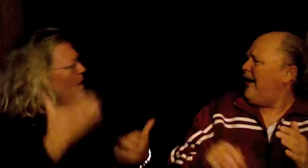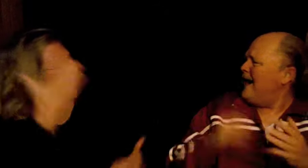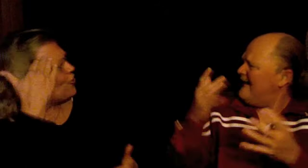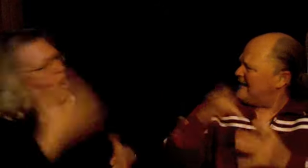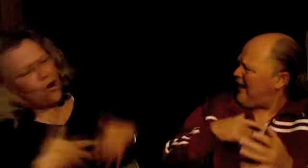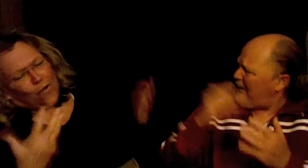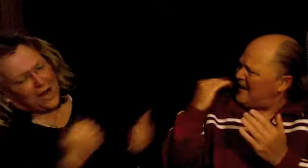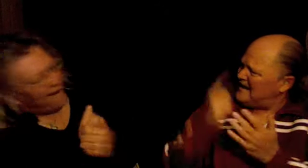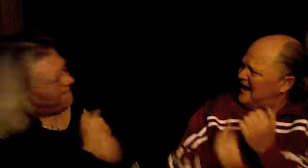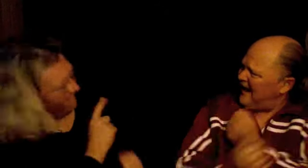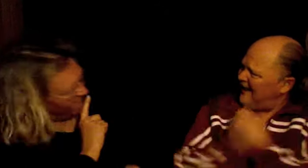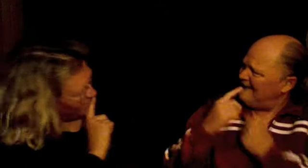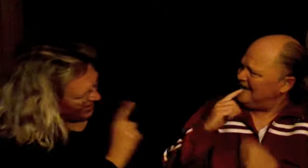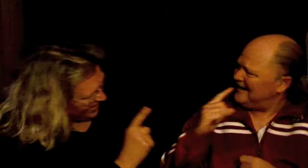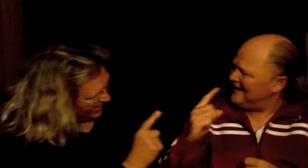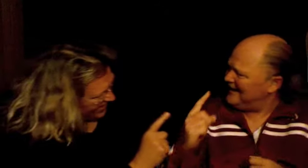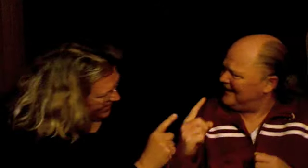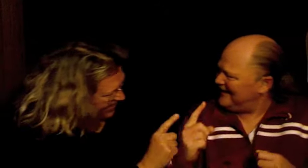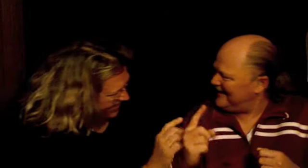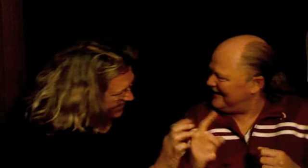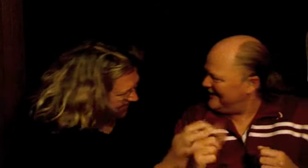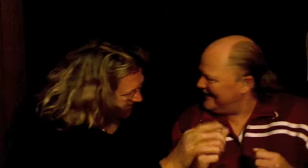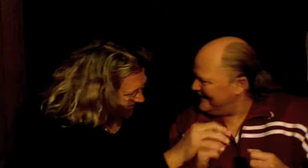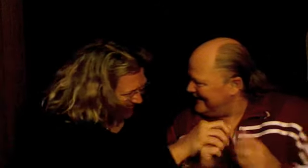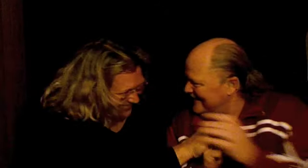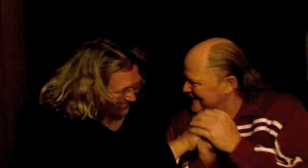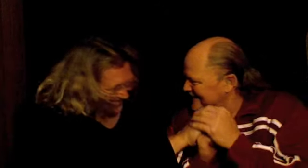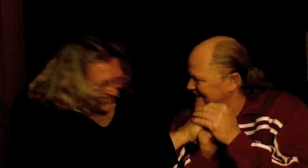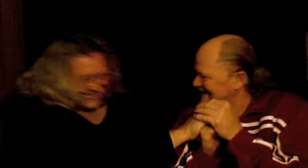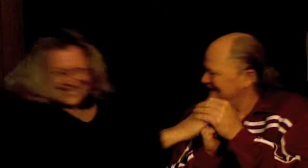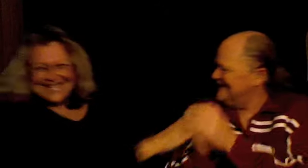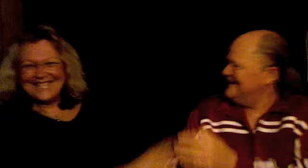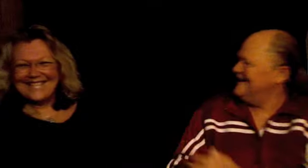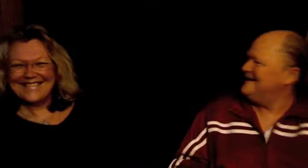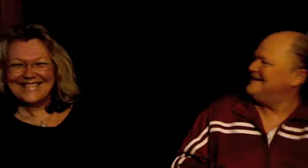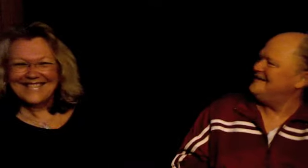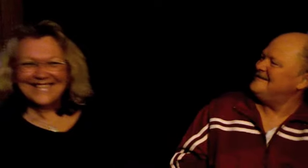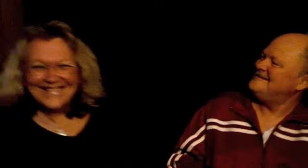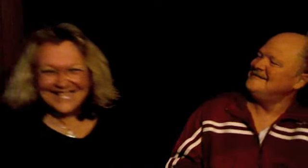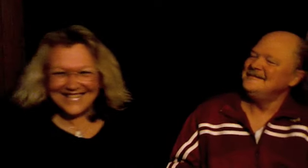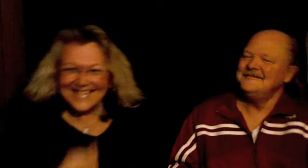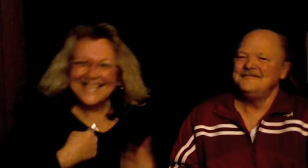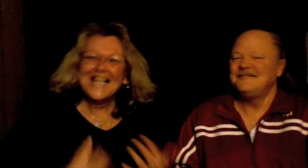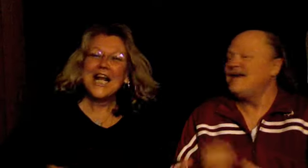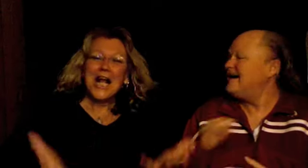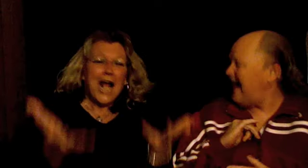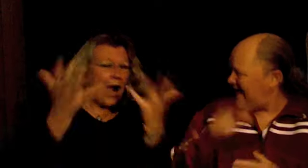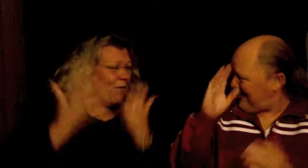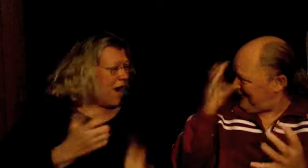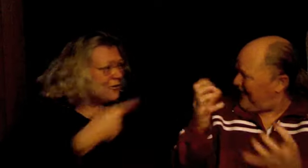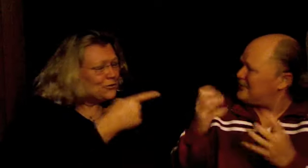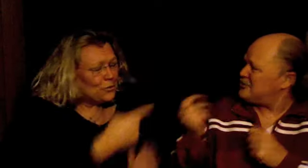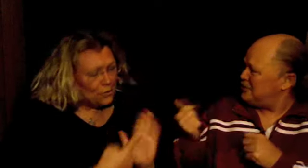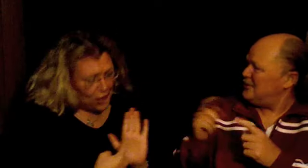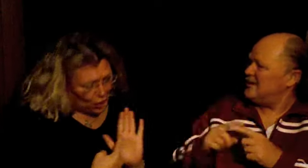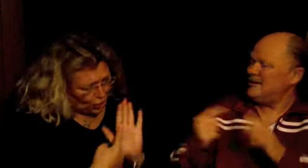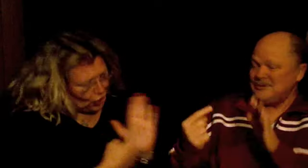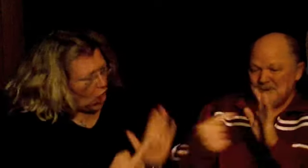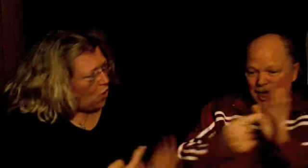want you to what love is I want you to show